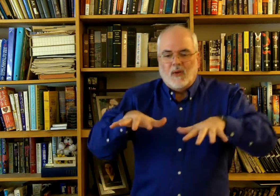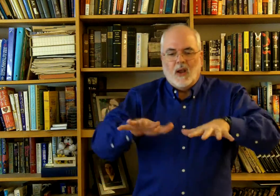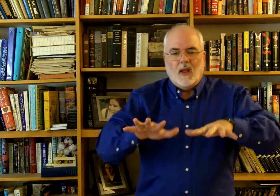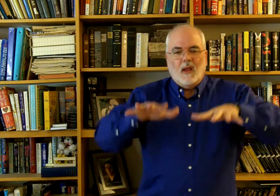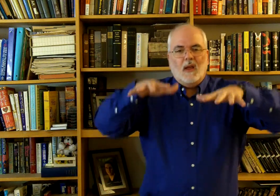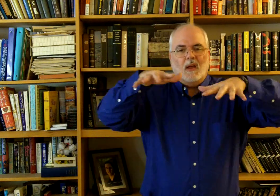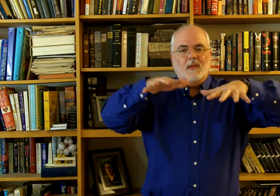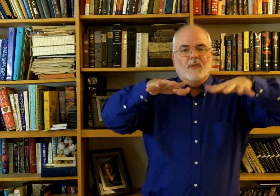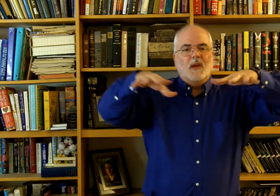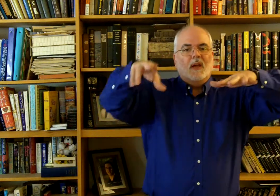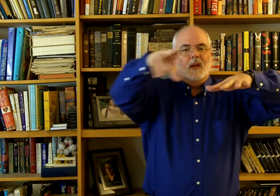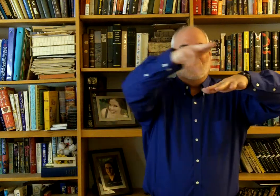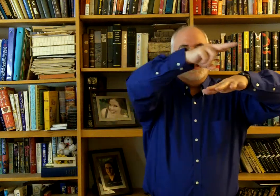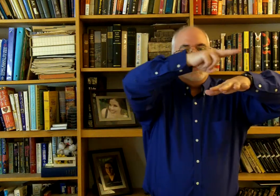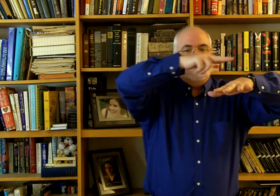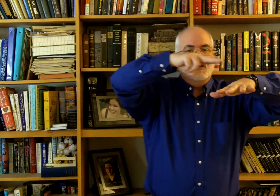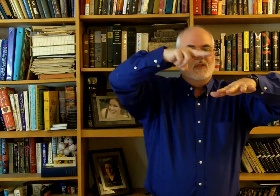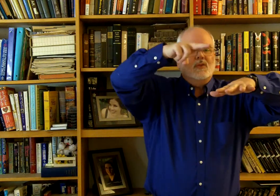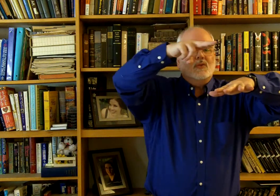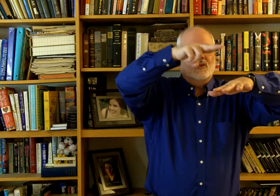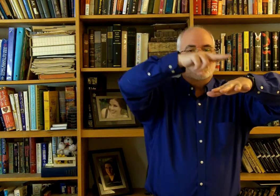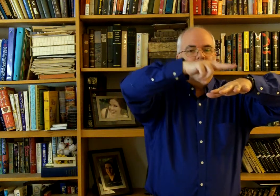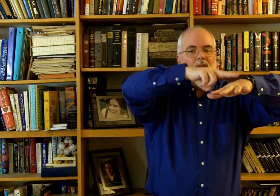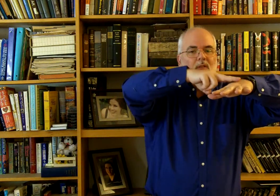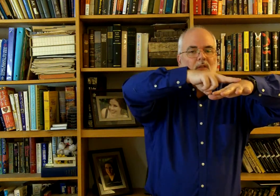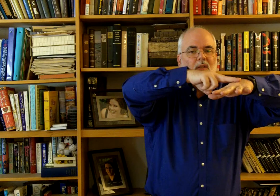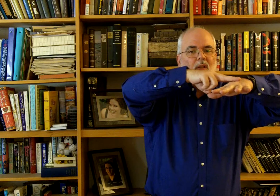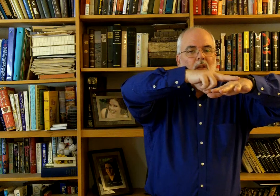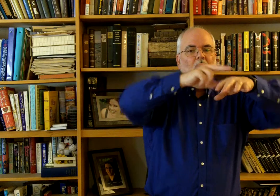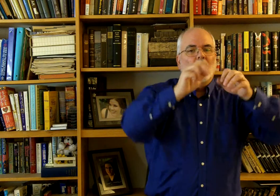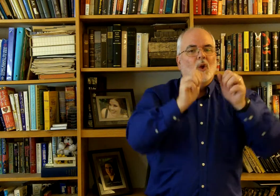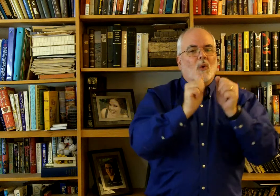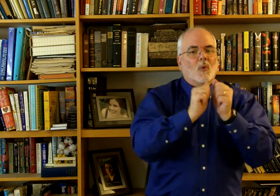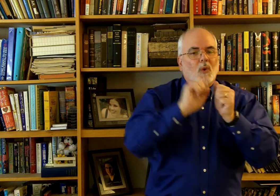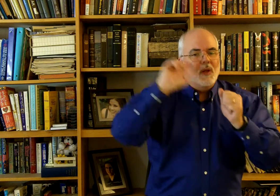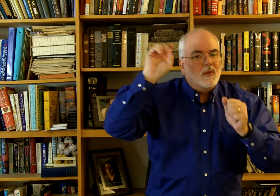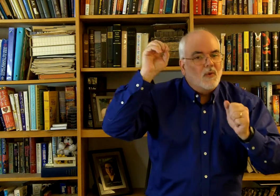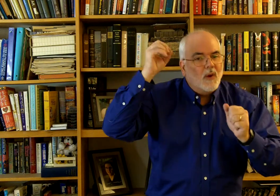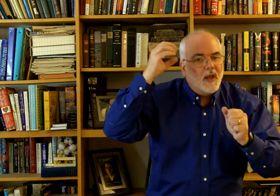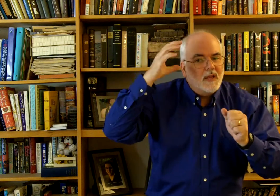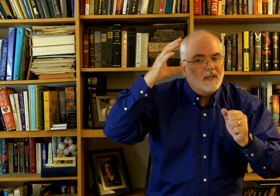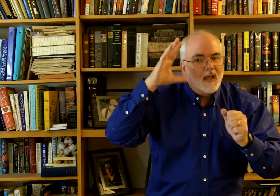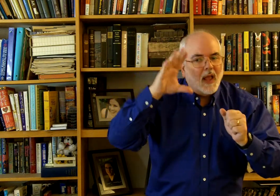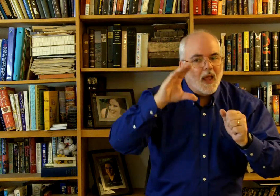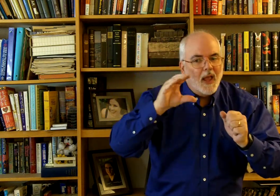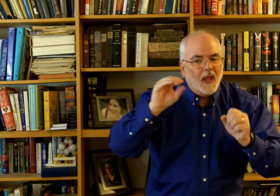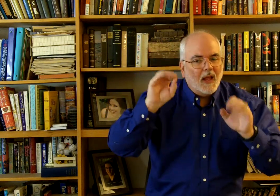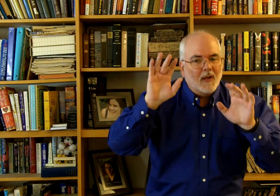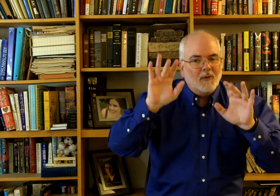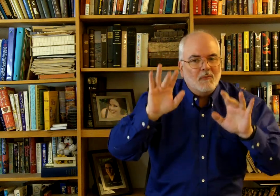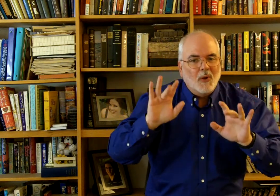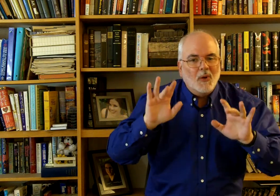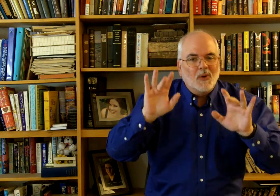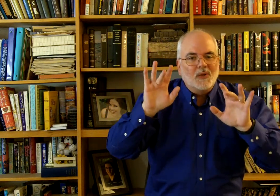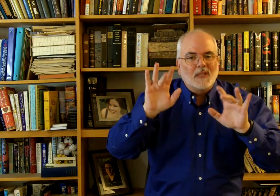Flood The nation With With Grace And Mercy